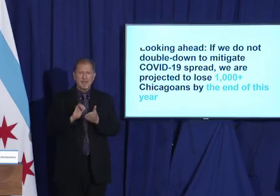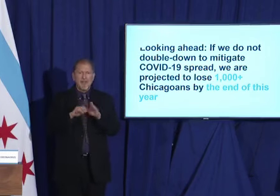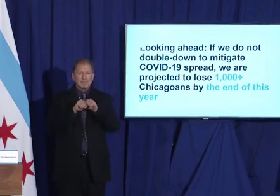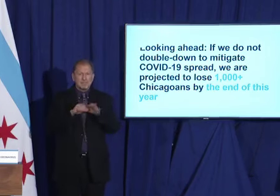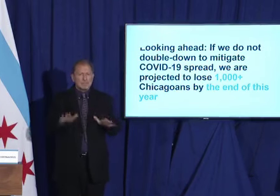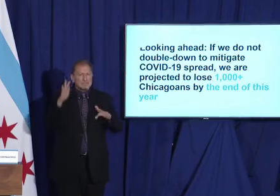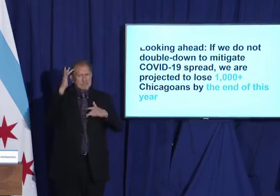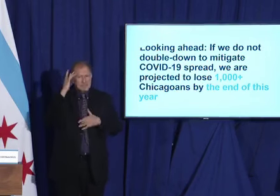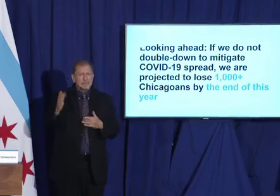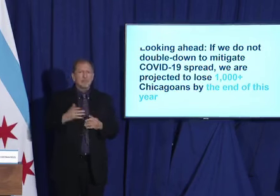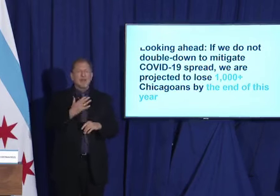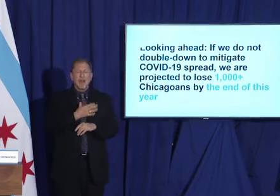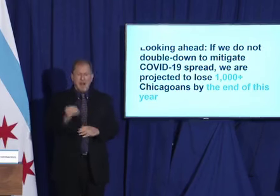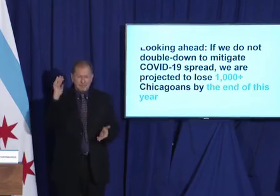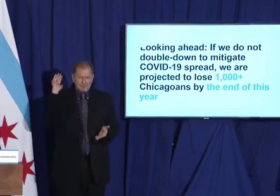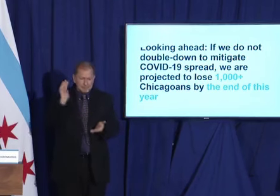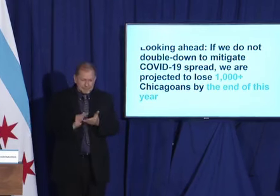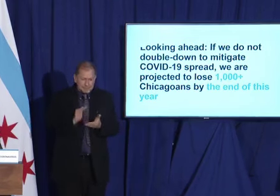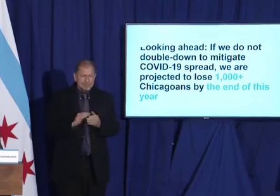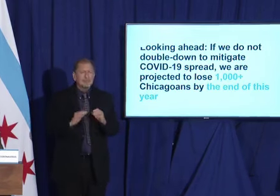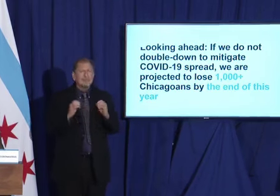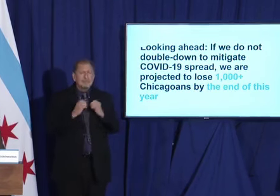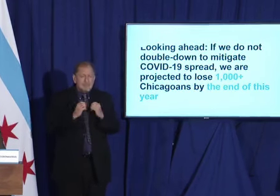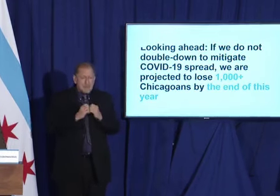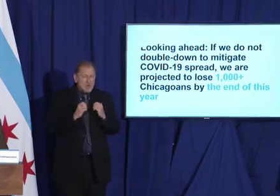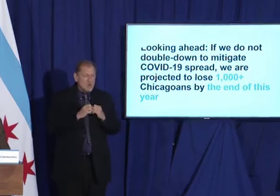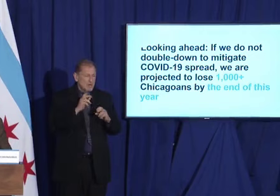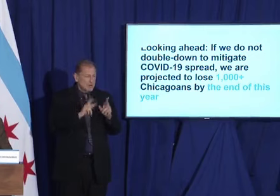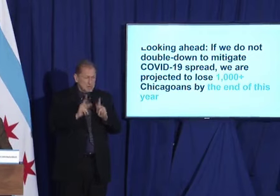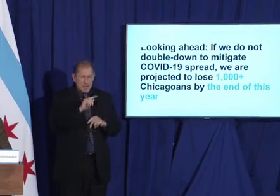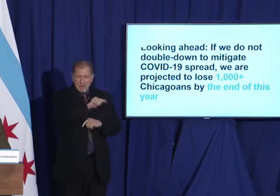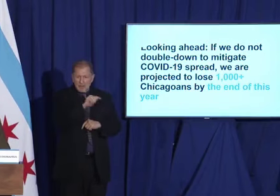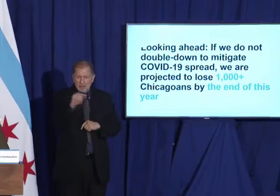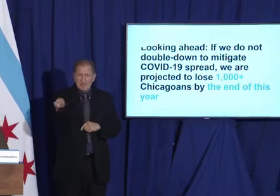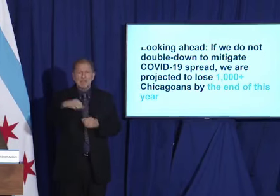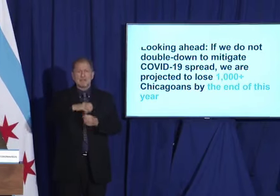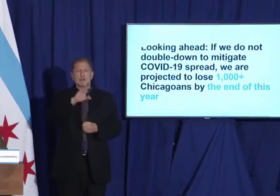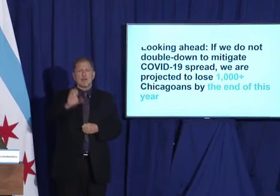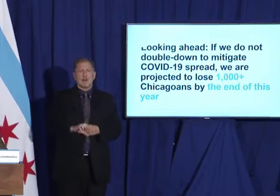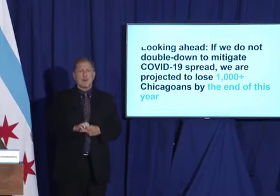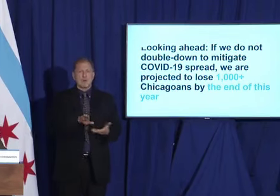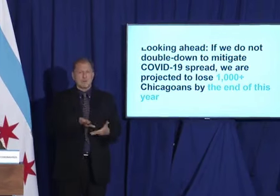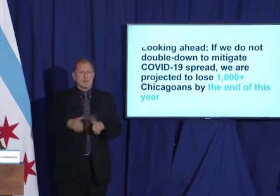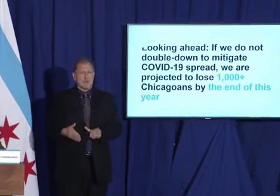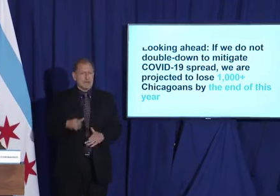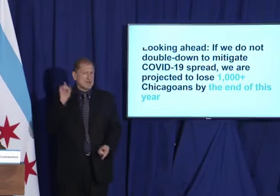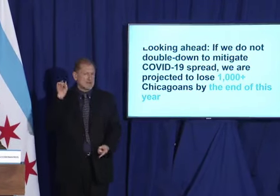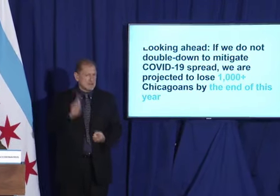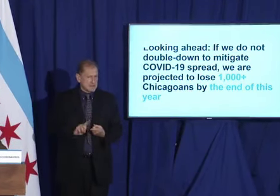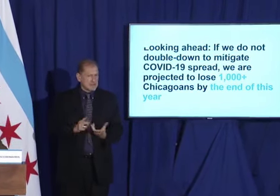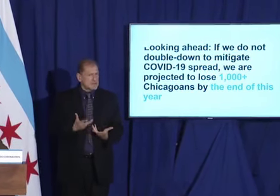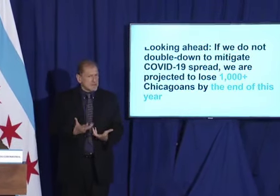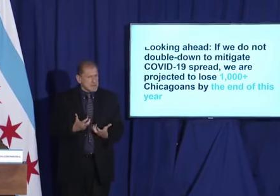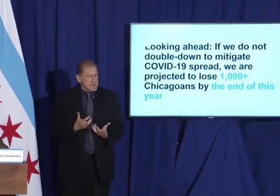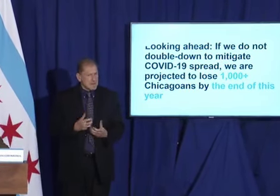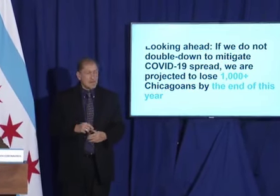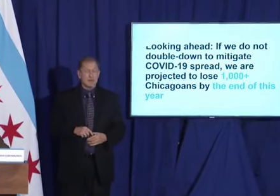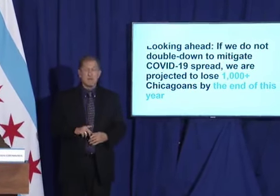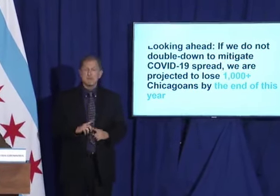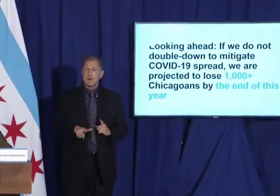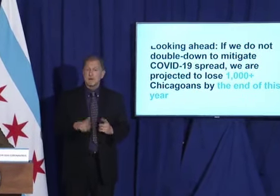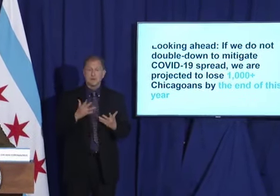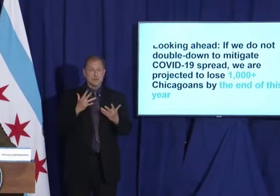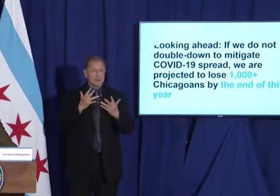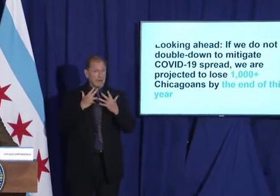the possibility that any more of our neighbors will die. But unfortunately, as I stand here today,